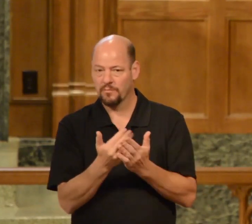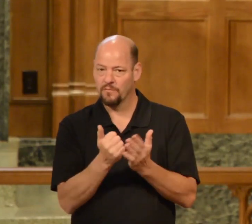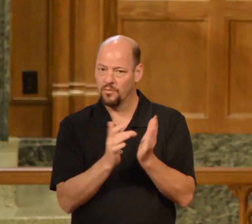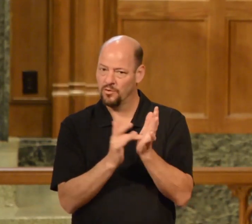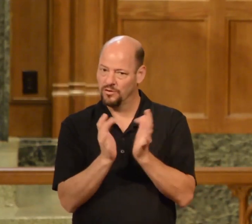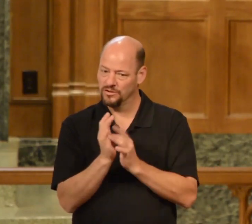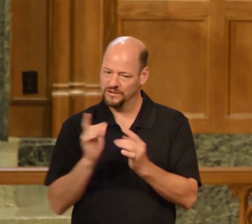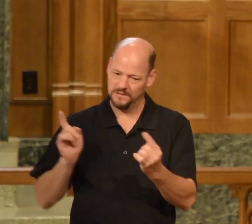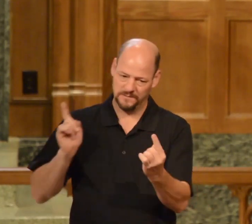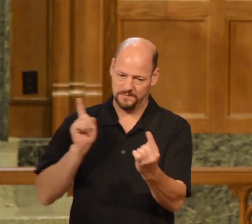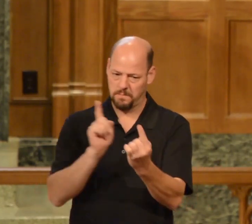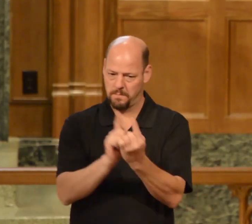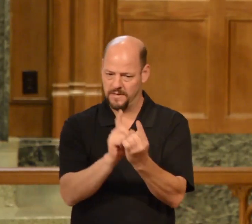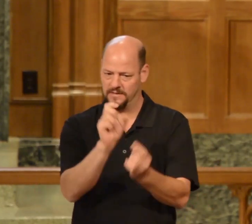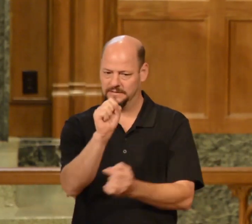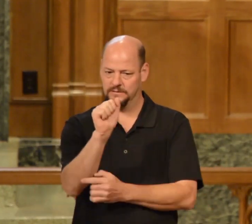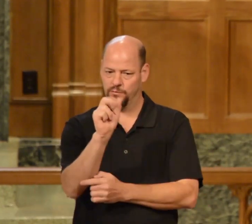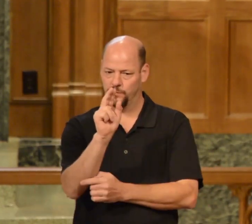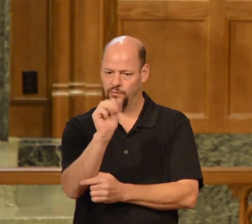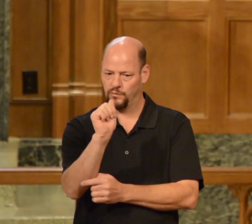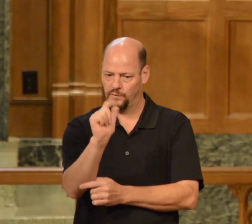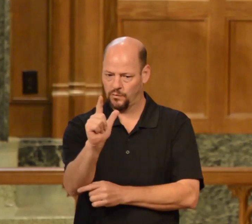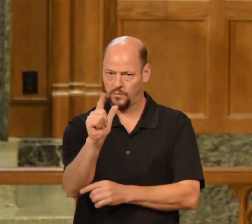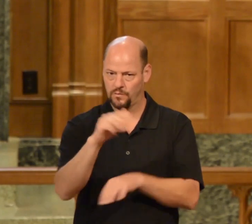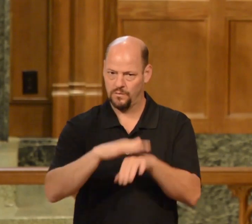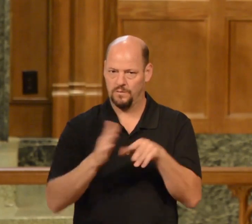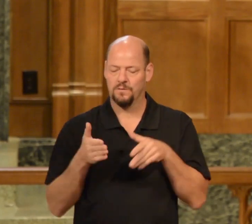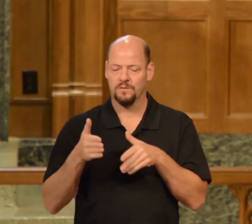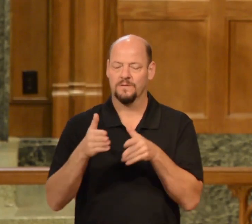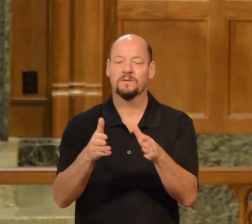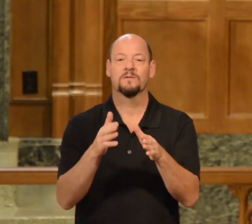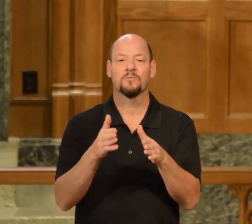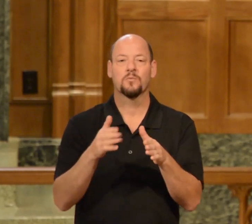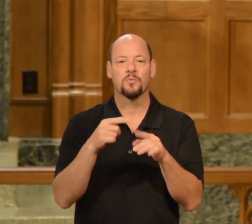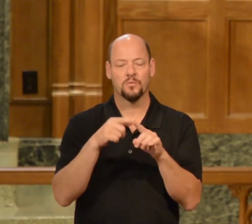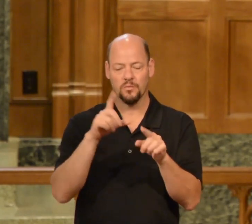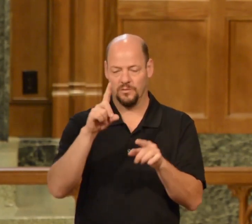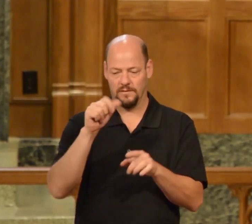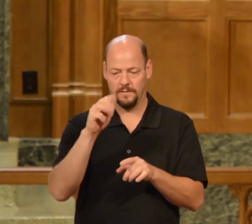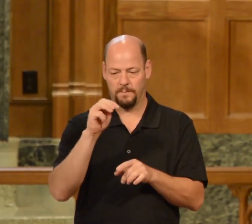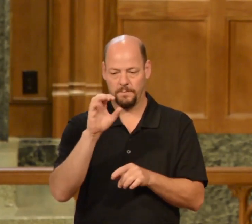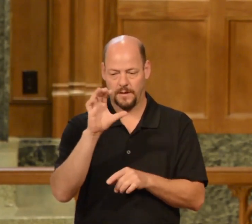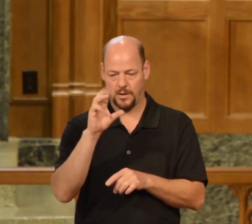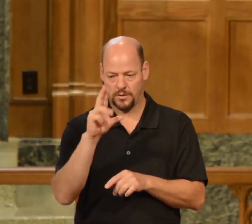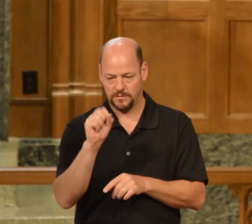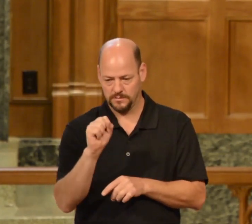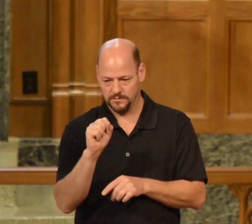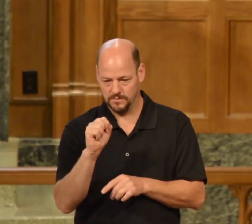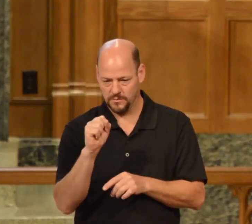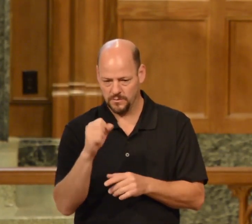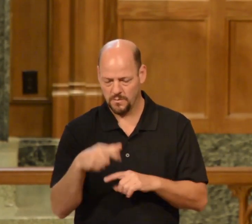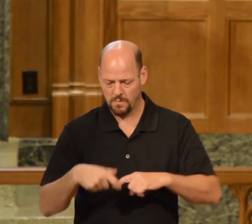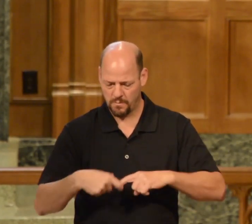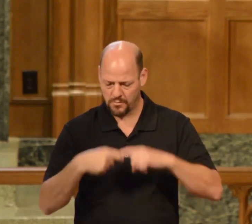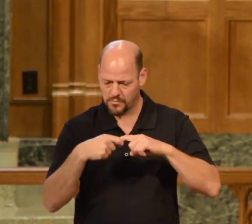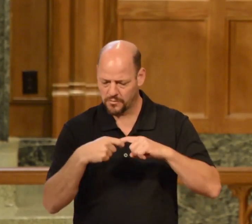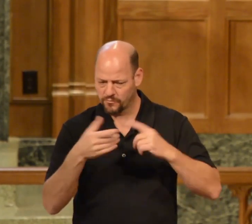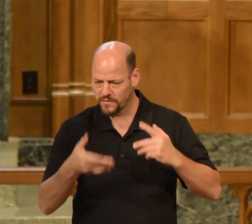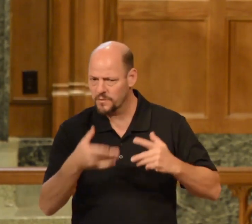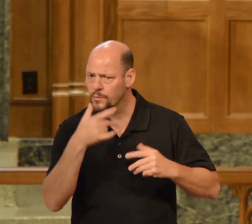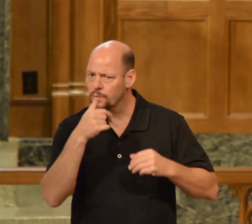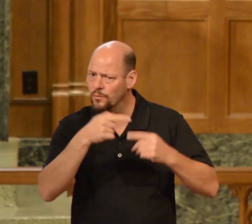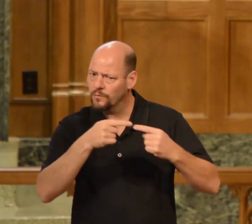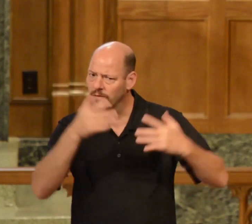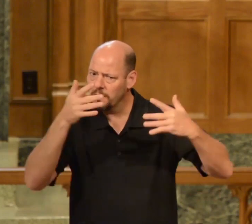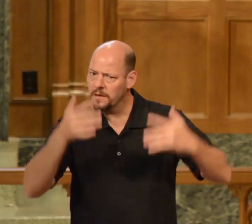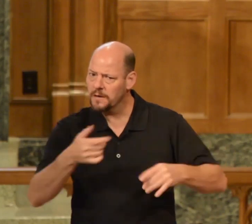met Saul on the road to Damascus just pause and you ask who is the enemy of the church who is